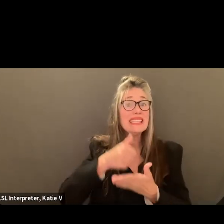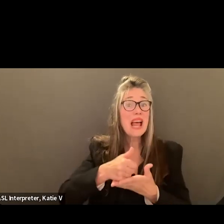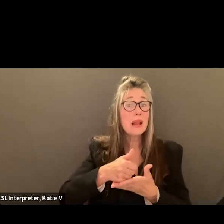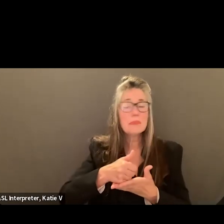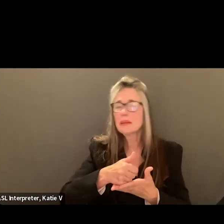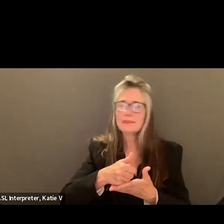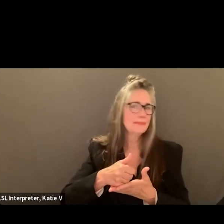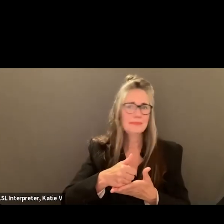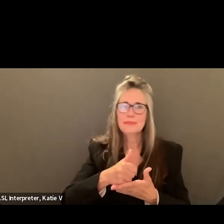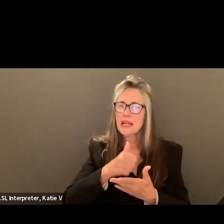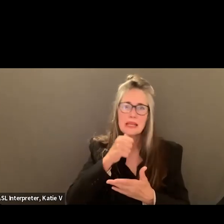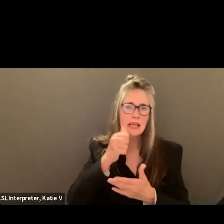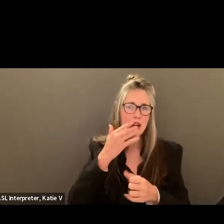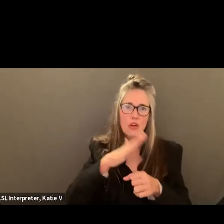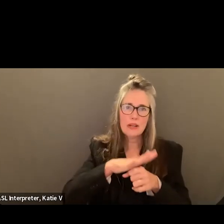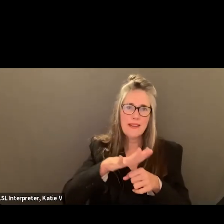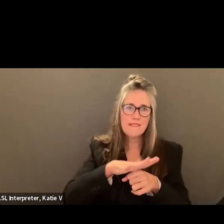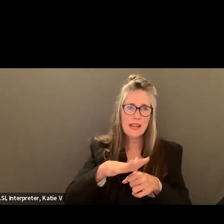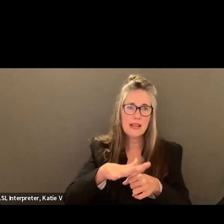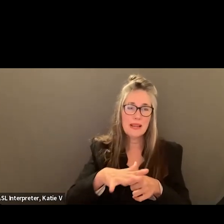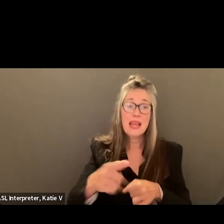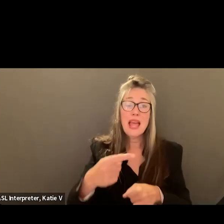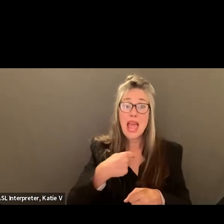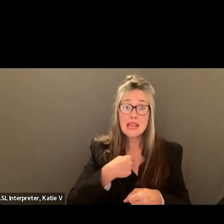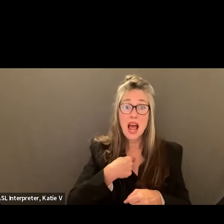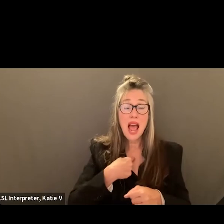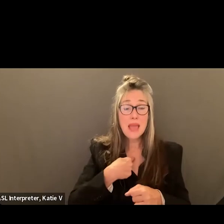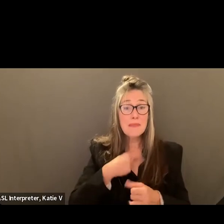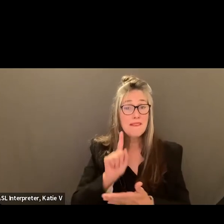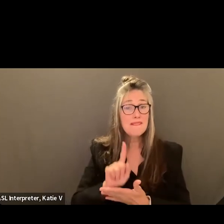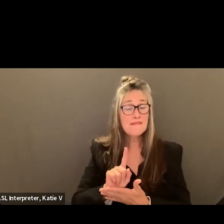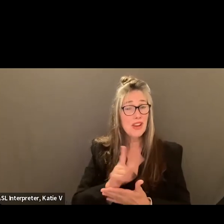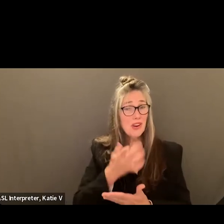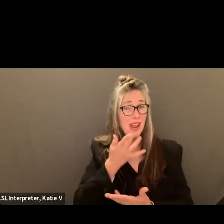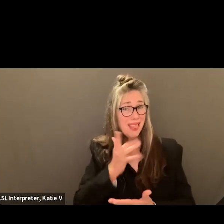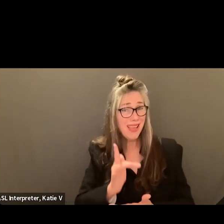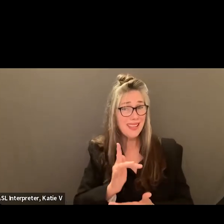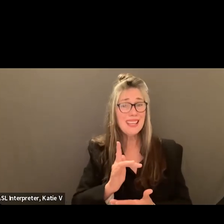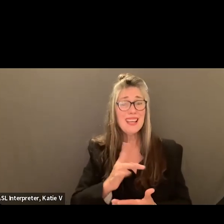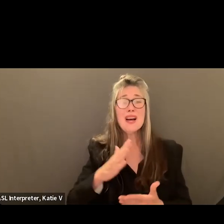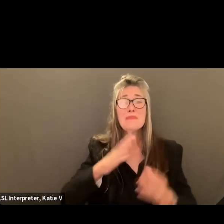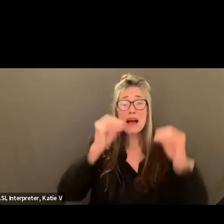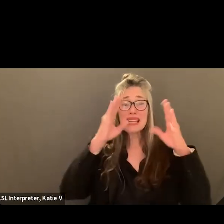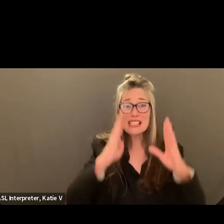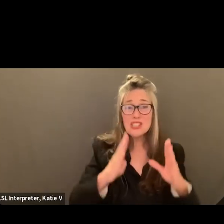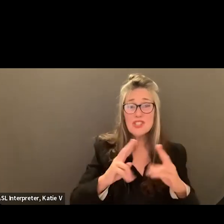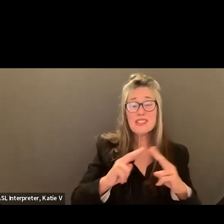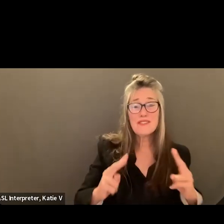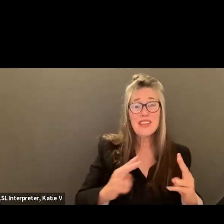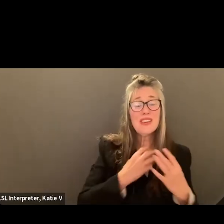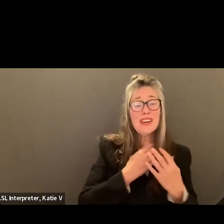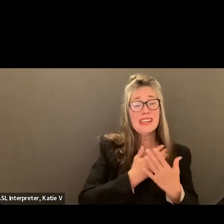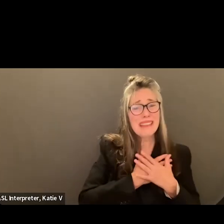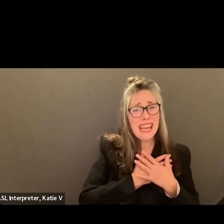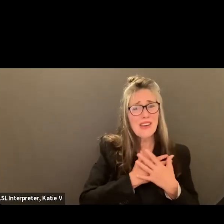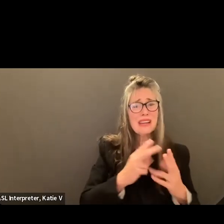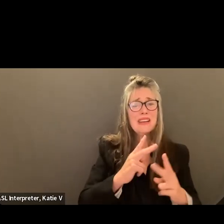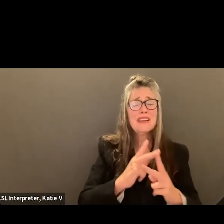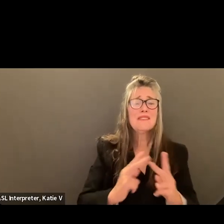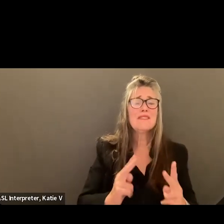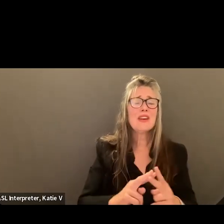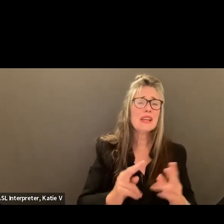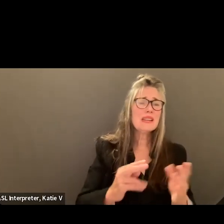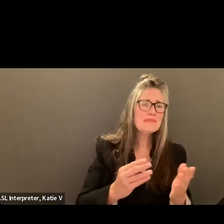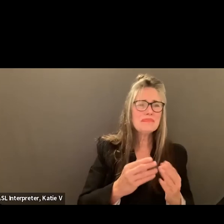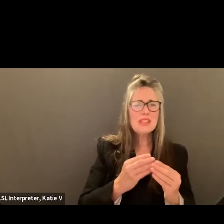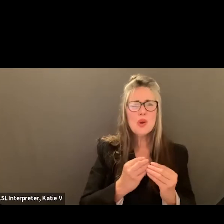leave and I'm saying that as someone who's very privileged with very caring and compassionate teachers who will allow me to take that break. But even then, I